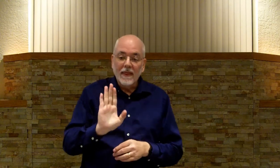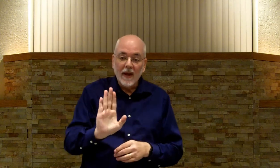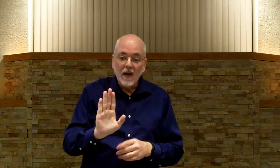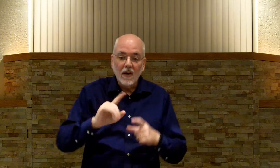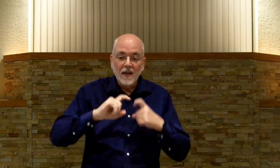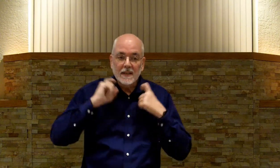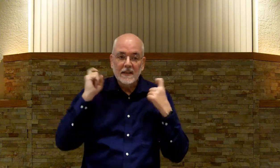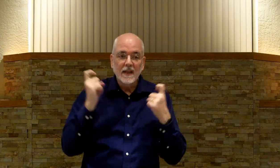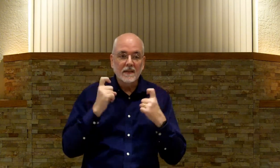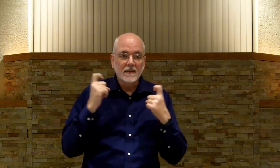Their. Sins.